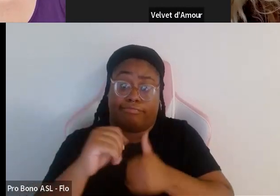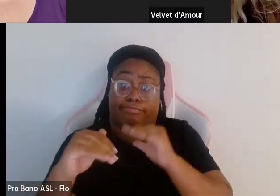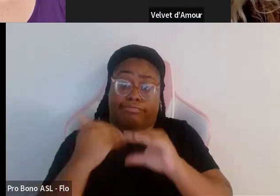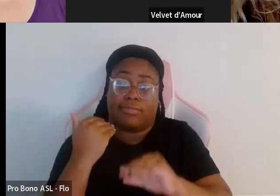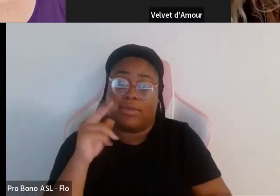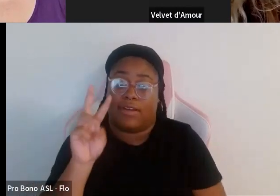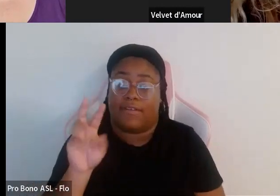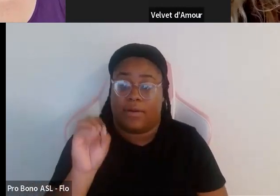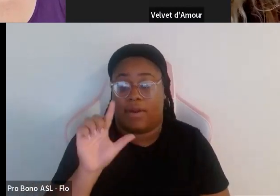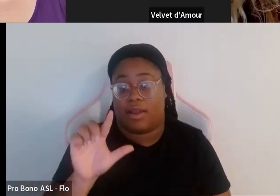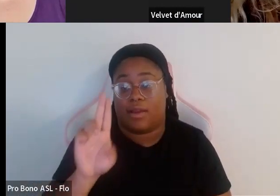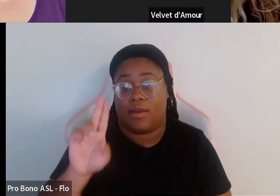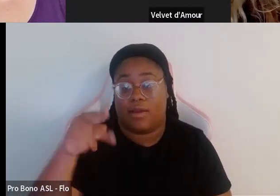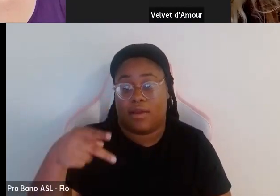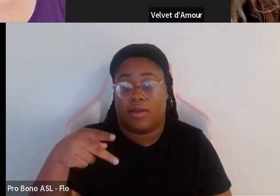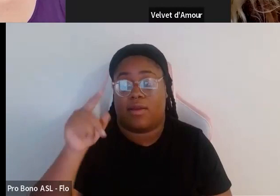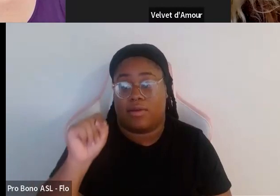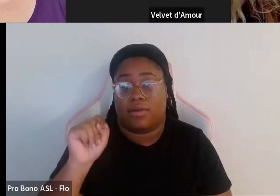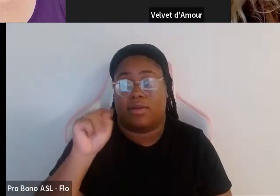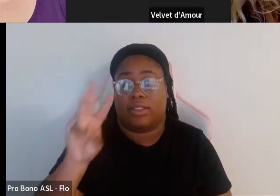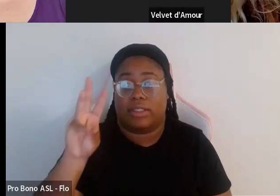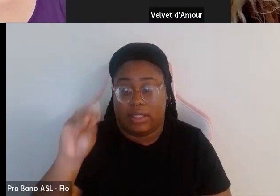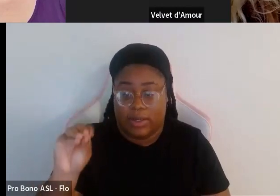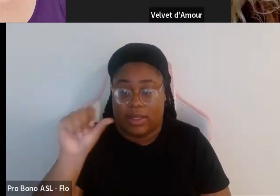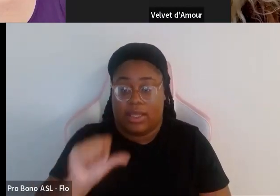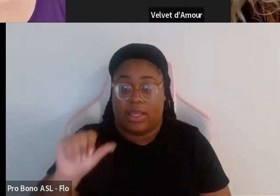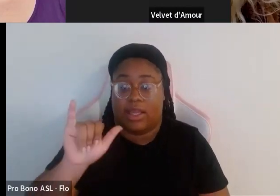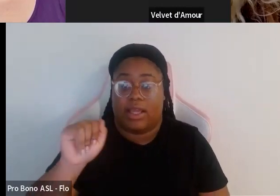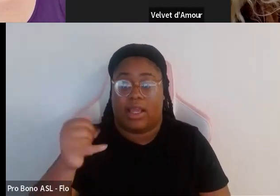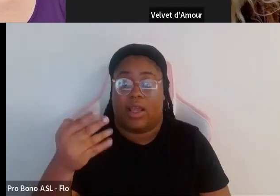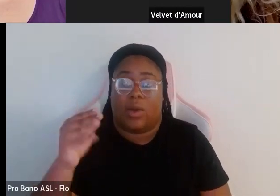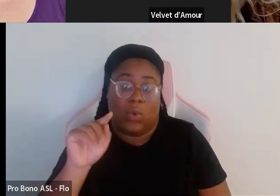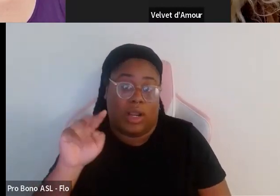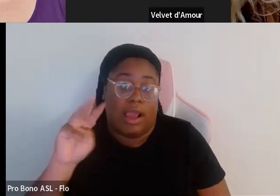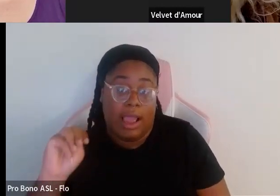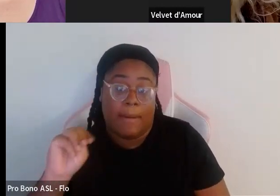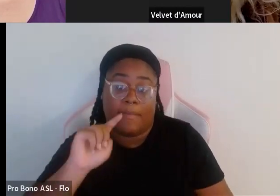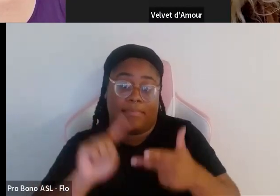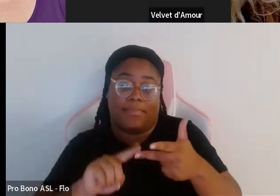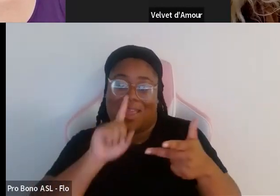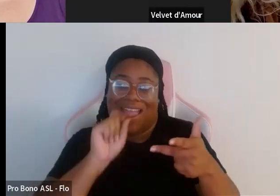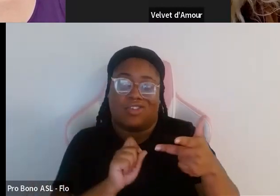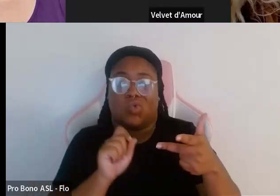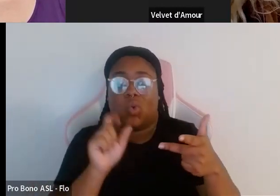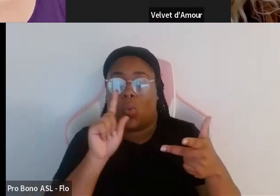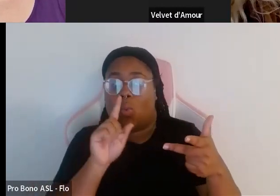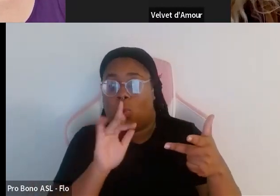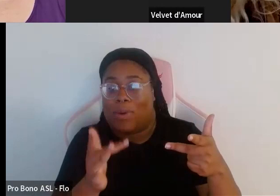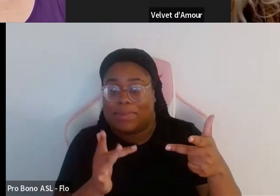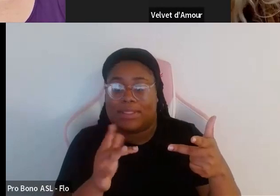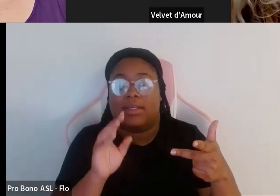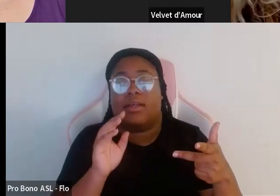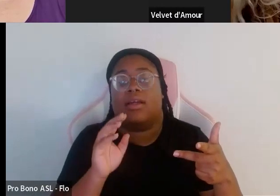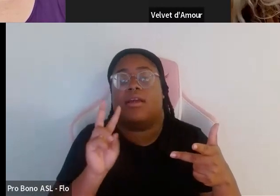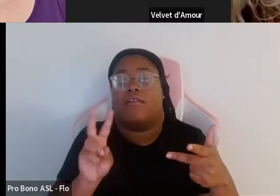v-o-l-u-p-t-w-o at yahoo.com but the actual site is v-o-l-u-p and then